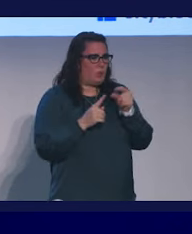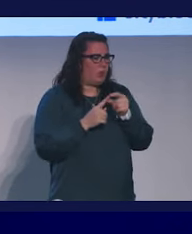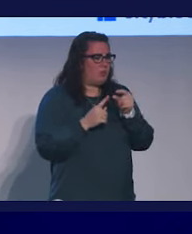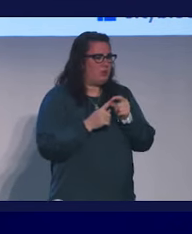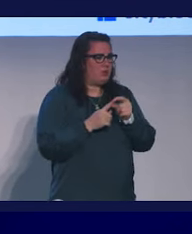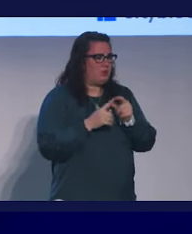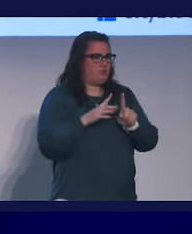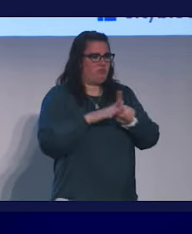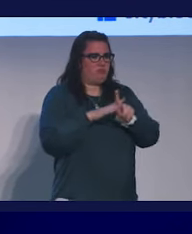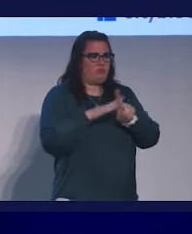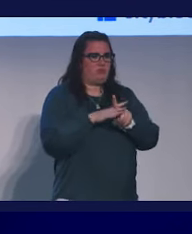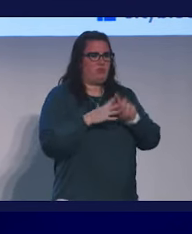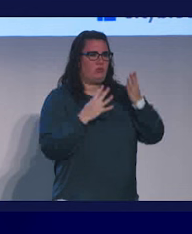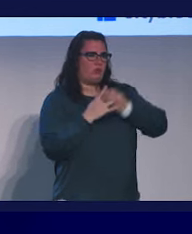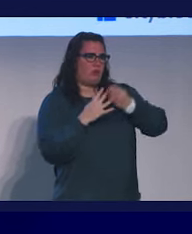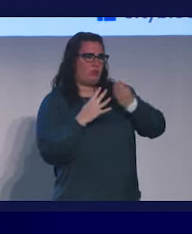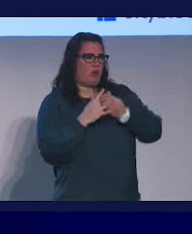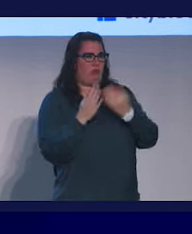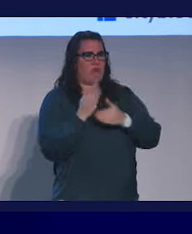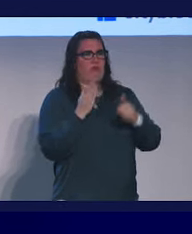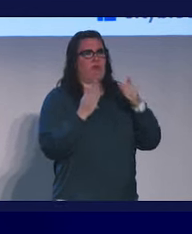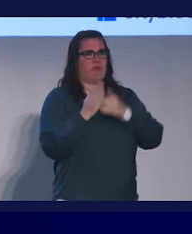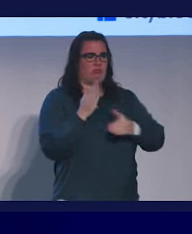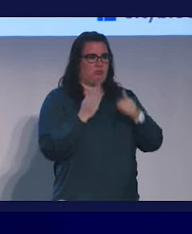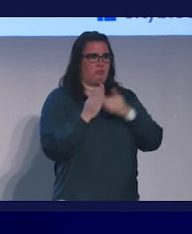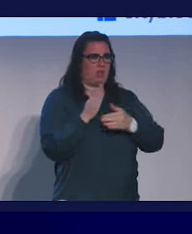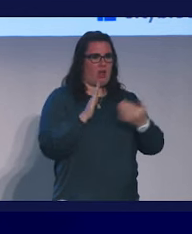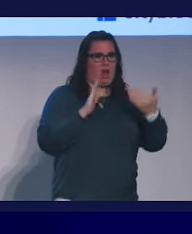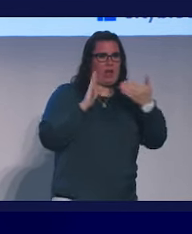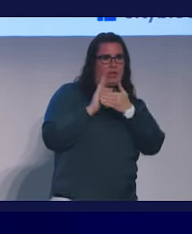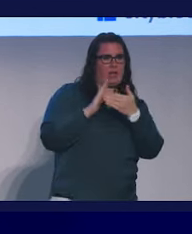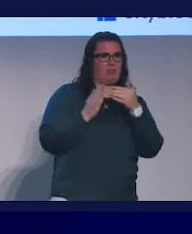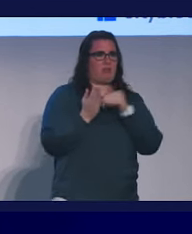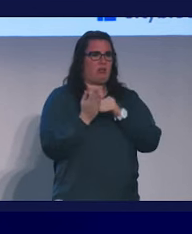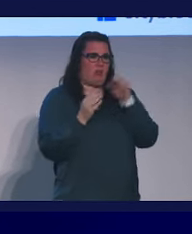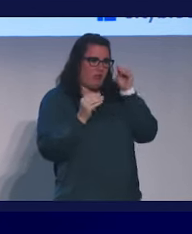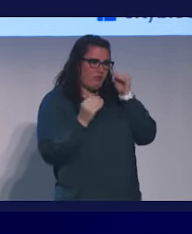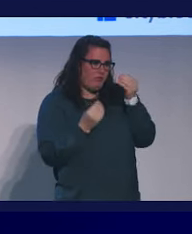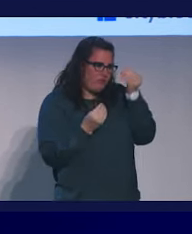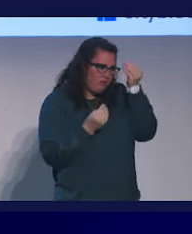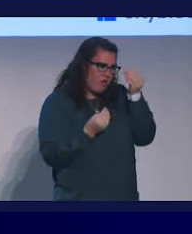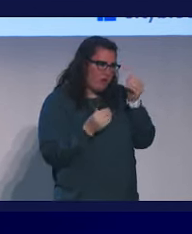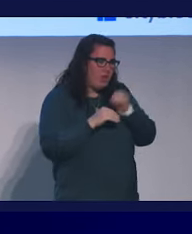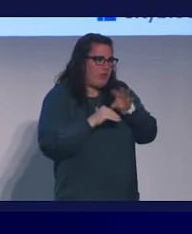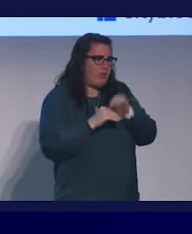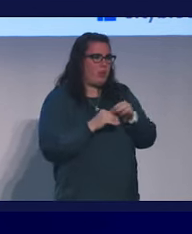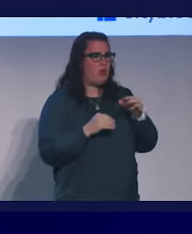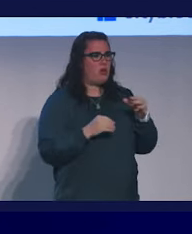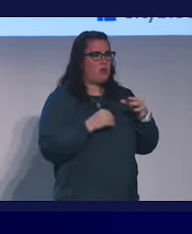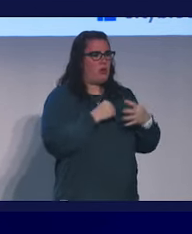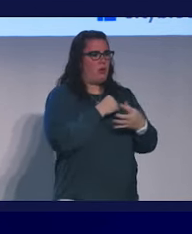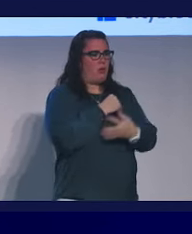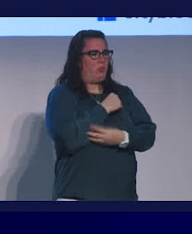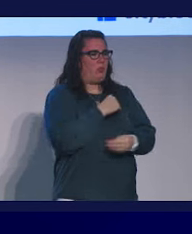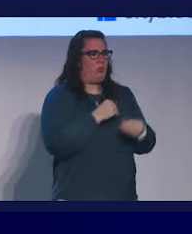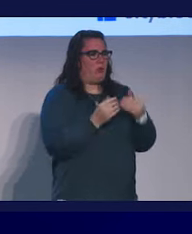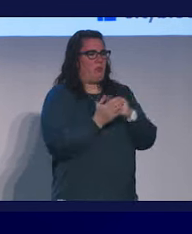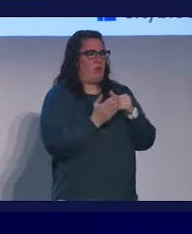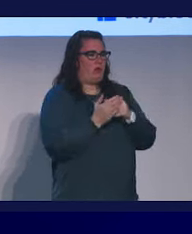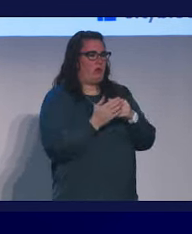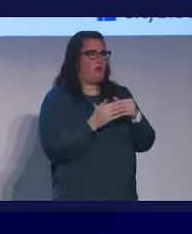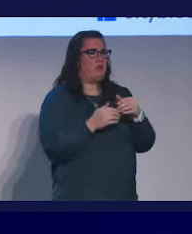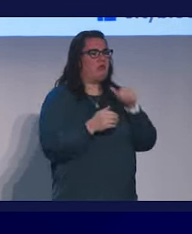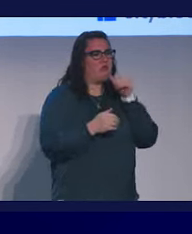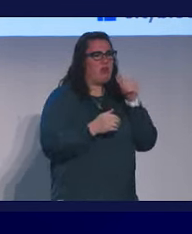coming up in her chart over and over and over again against medical advice. She's a poor historian. She's non-compliant.